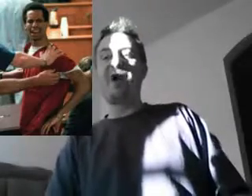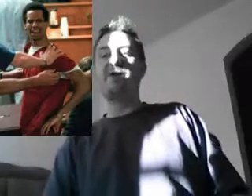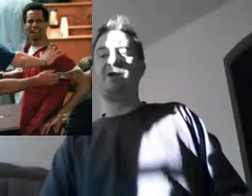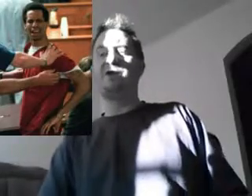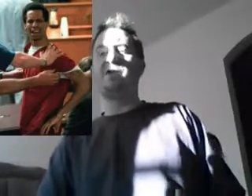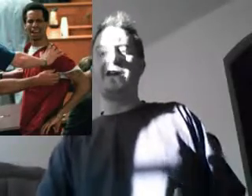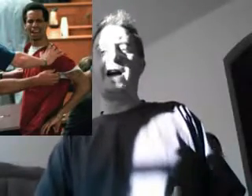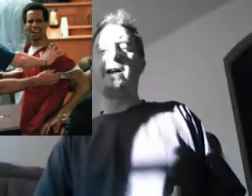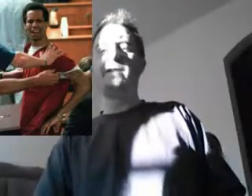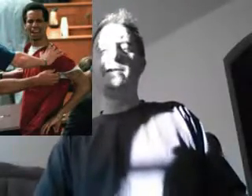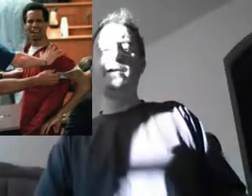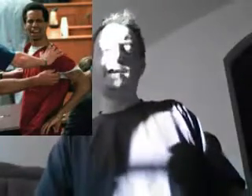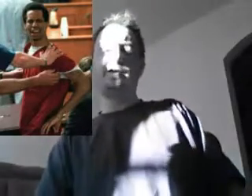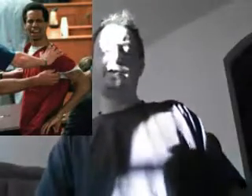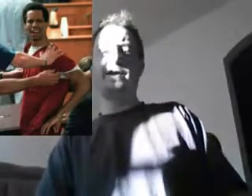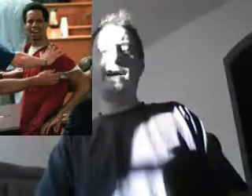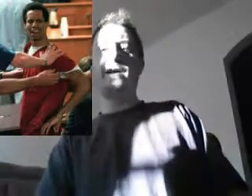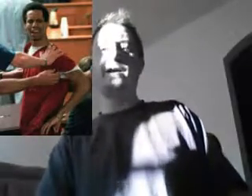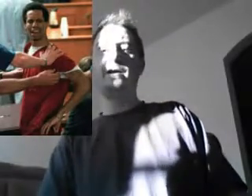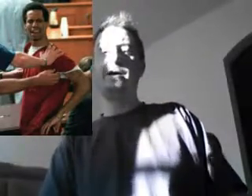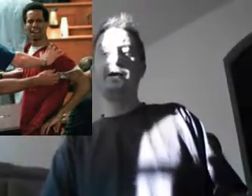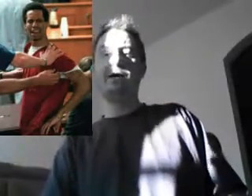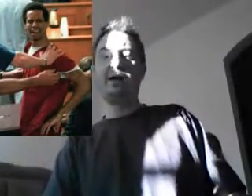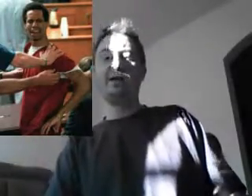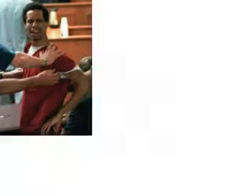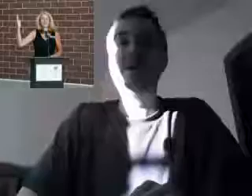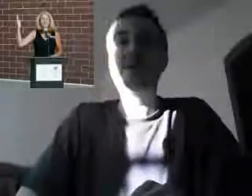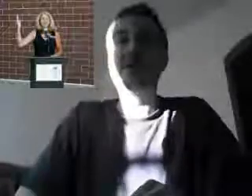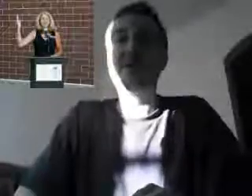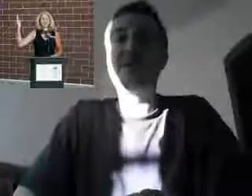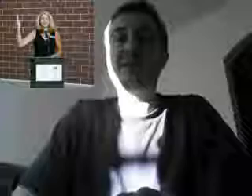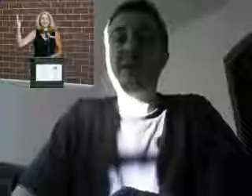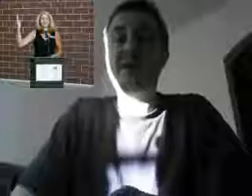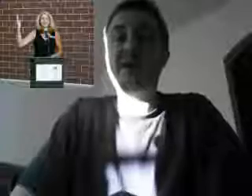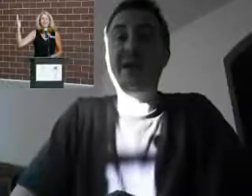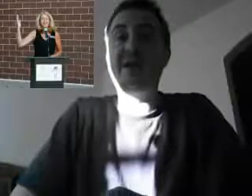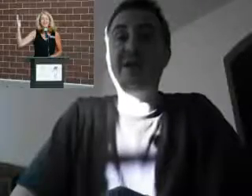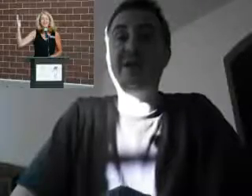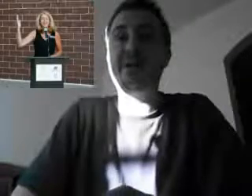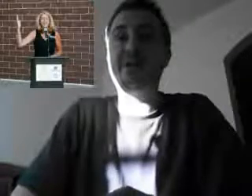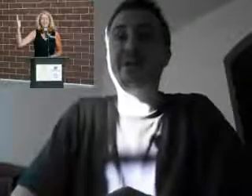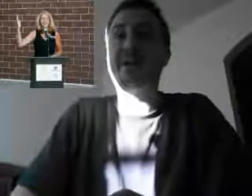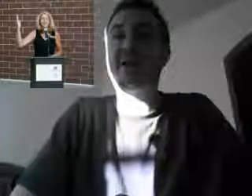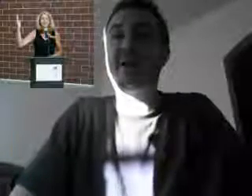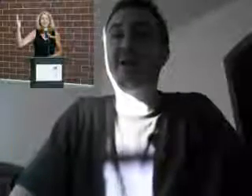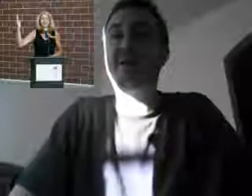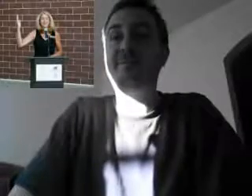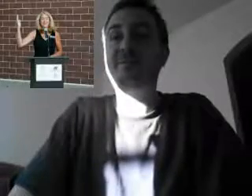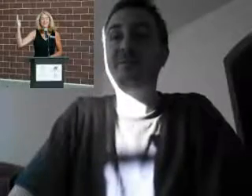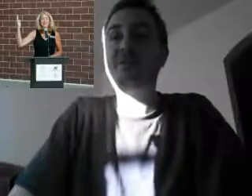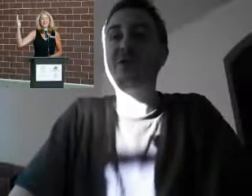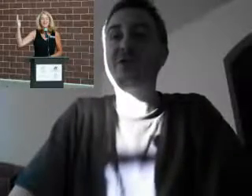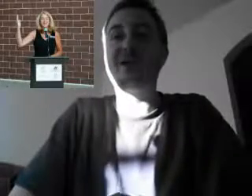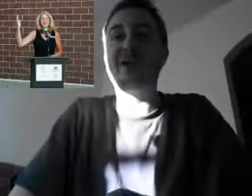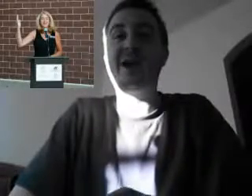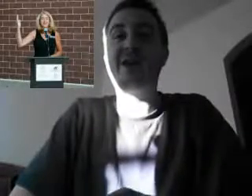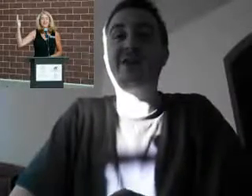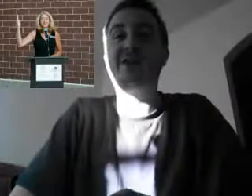Chapman deserved to die. He deserved to die. He killed. This Carrie Kennedy, she looks like a, she looks like a character.